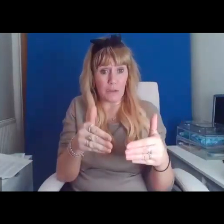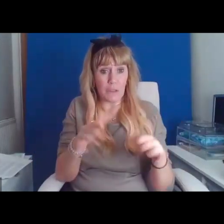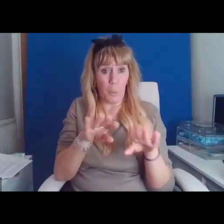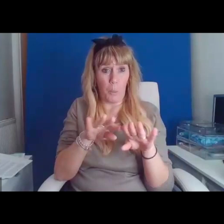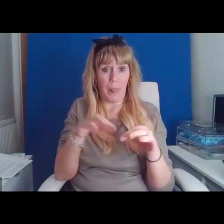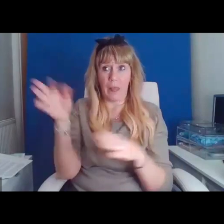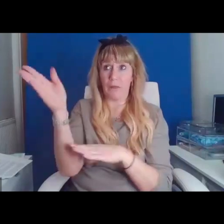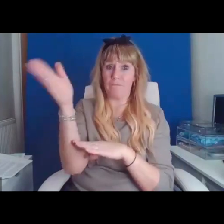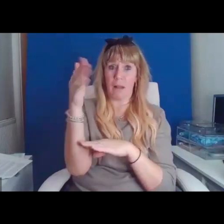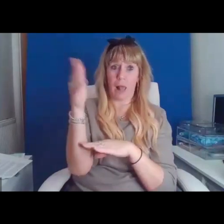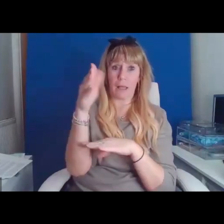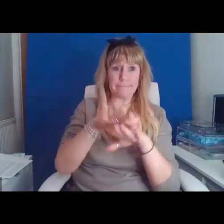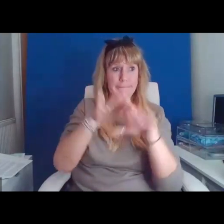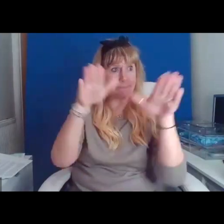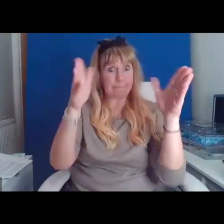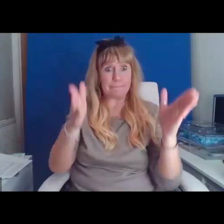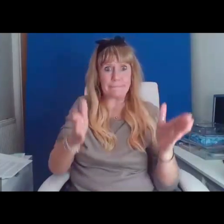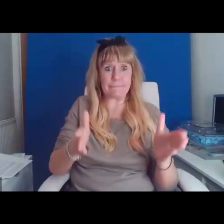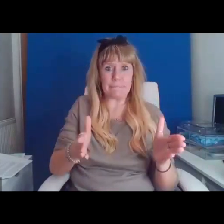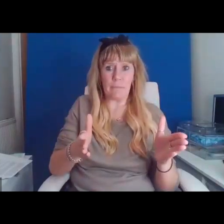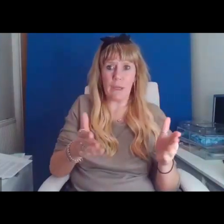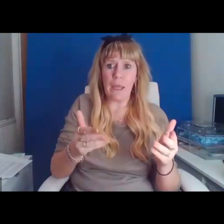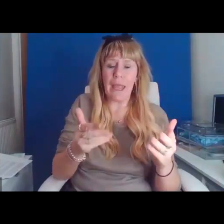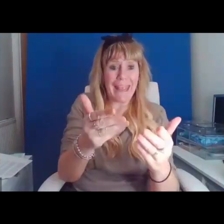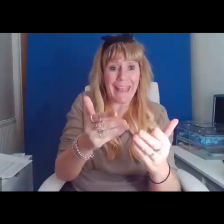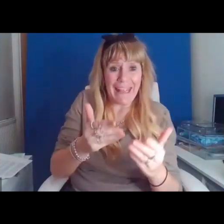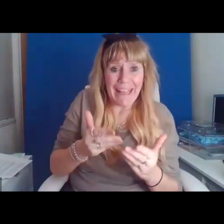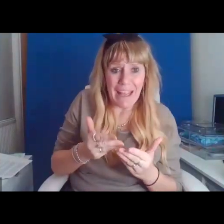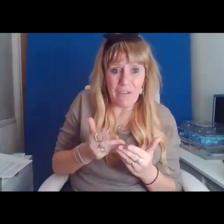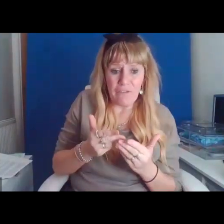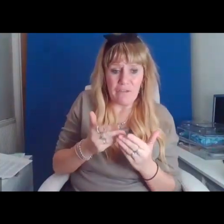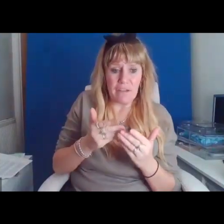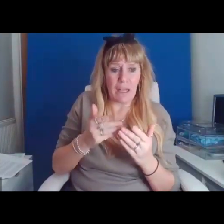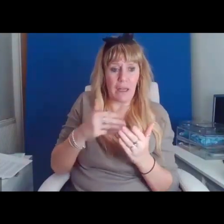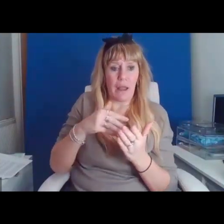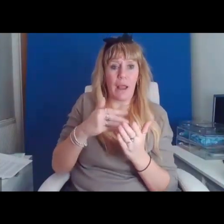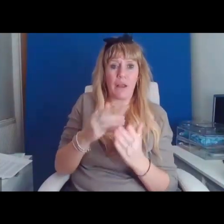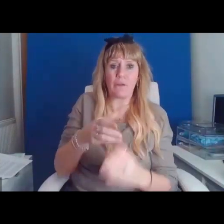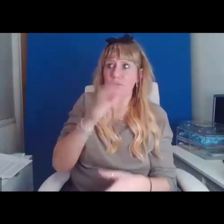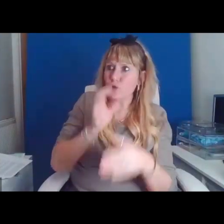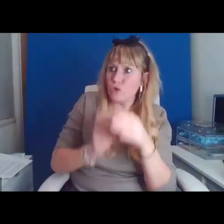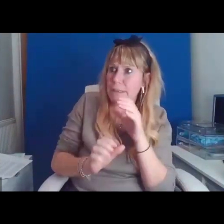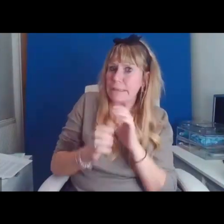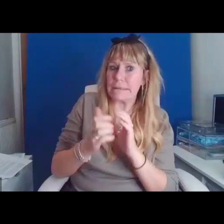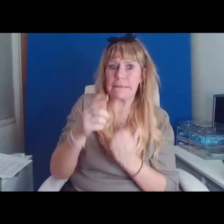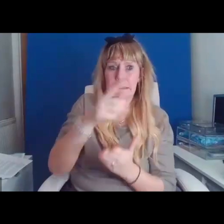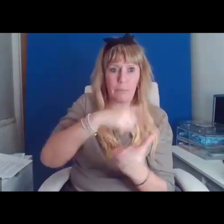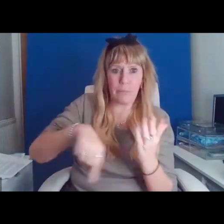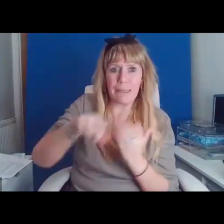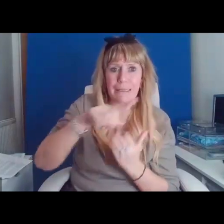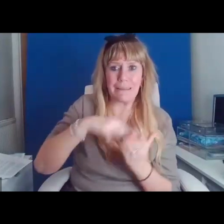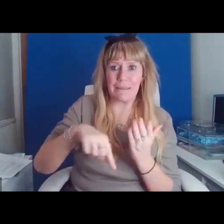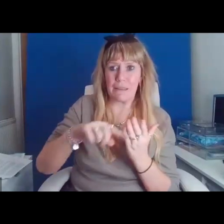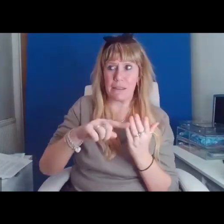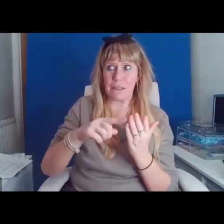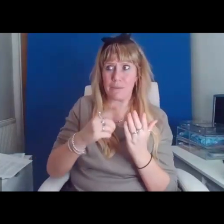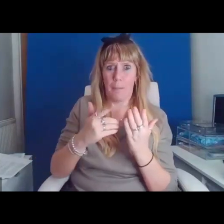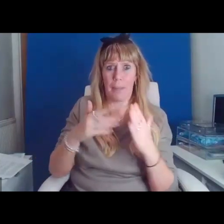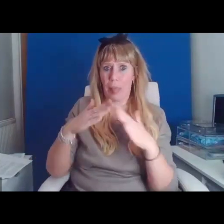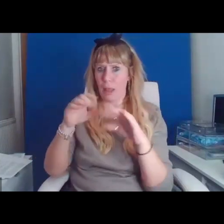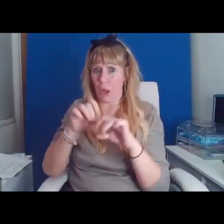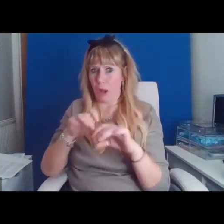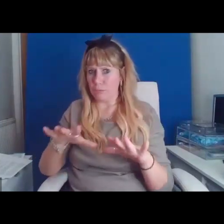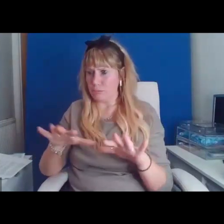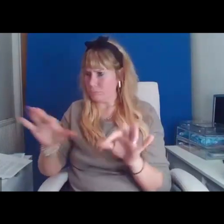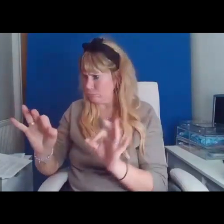Gifted bevs and pizzas as they slept on floors usually swept of the Queen's homeless. Adorned with